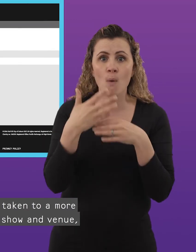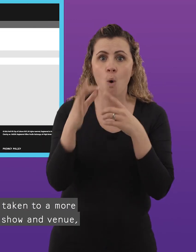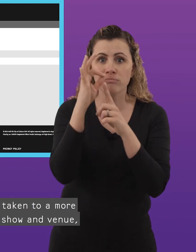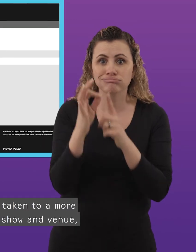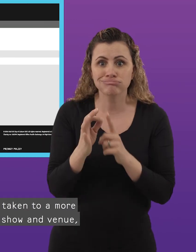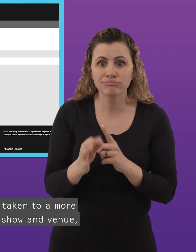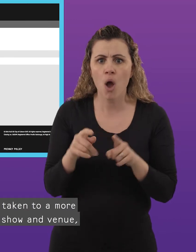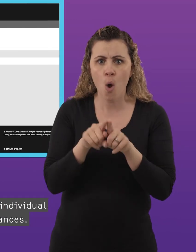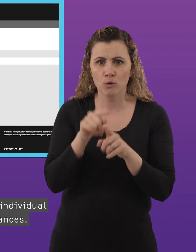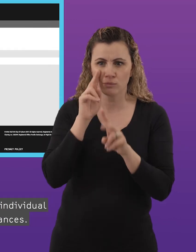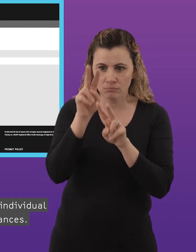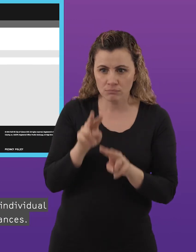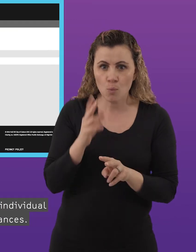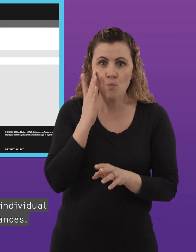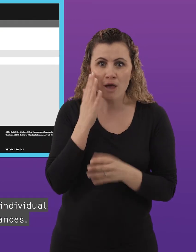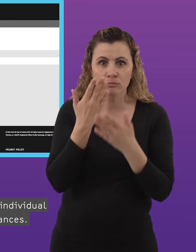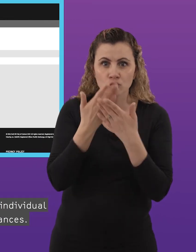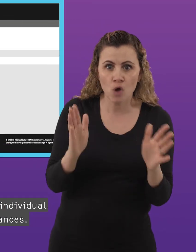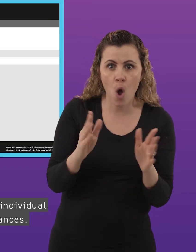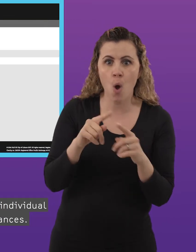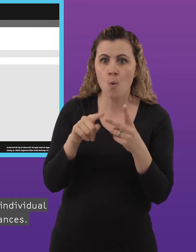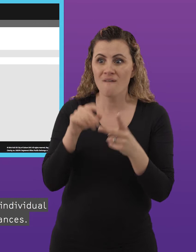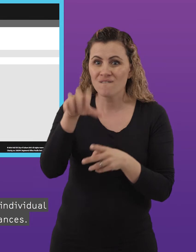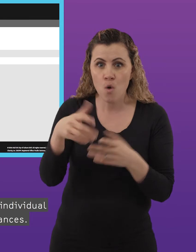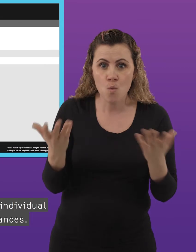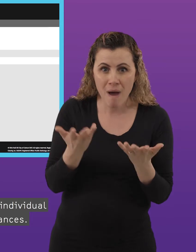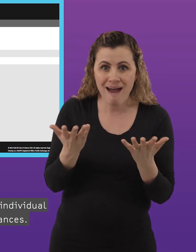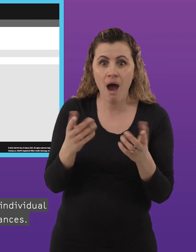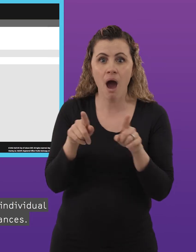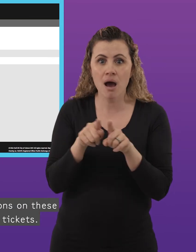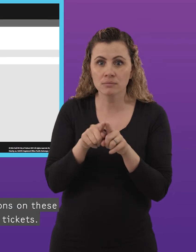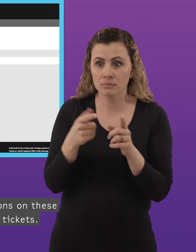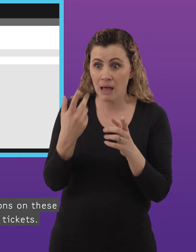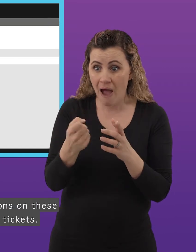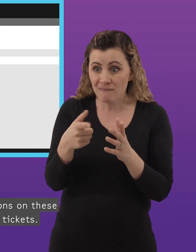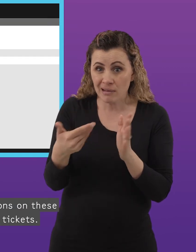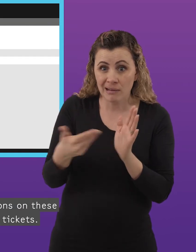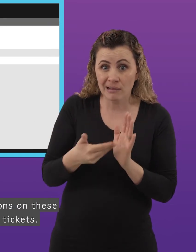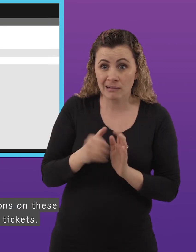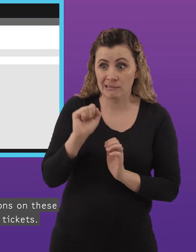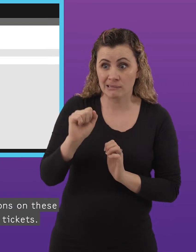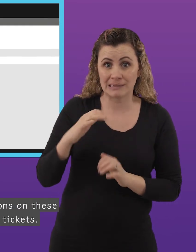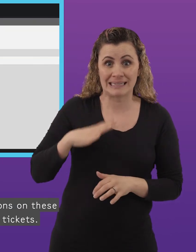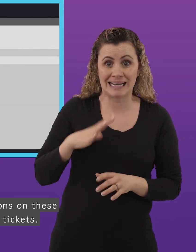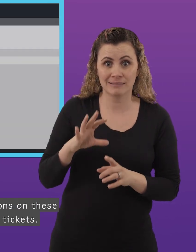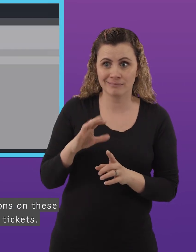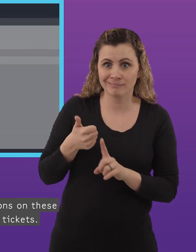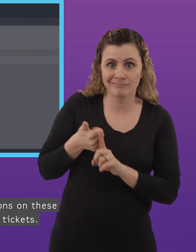and venue as well as the dates of individual assisted performances please follow instructions on these pages to book your tickets